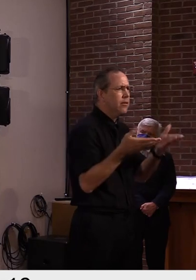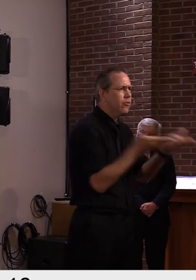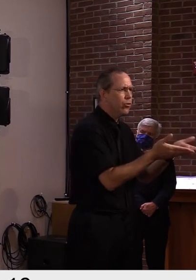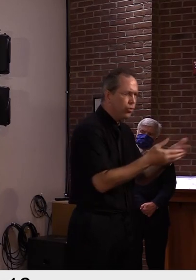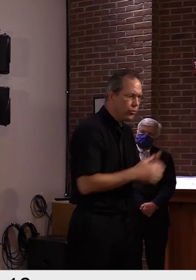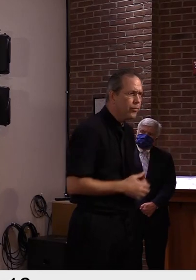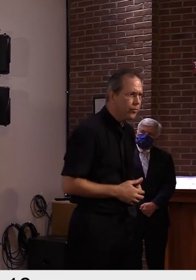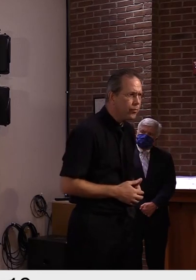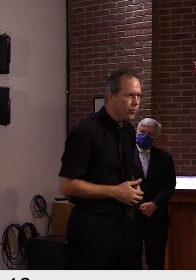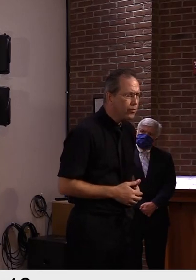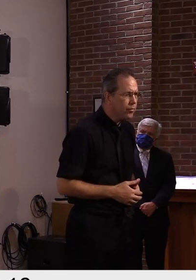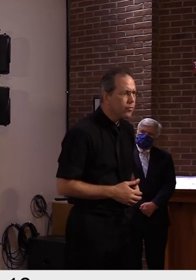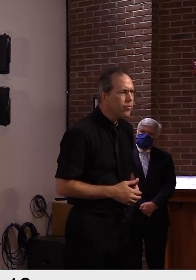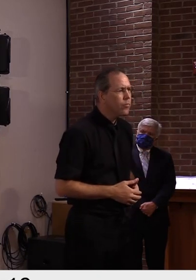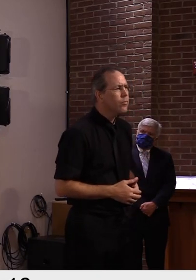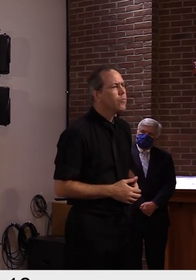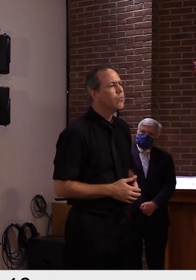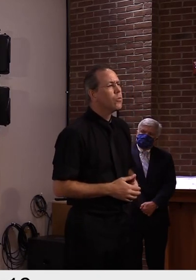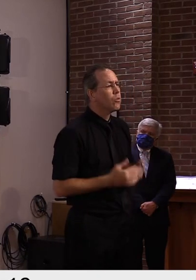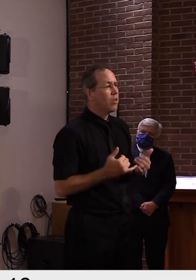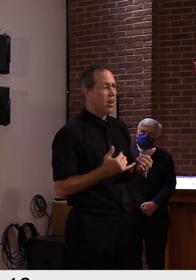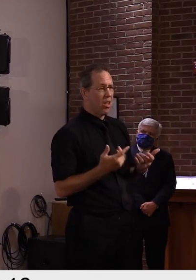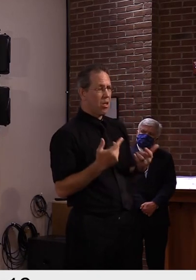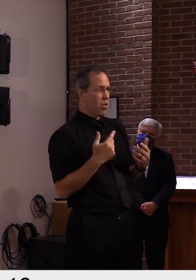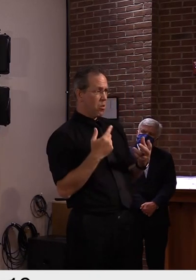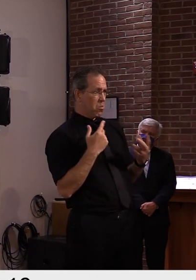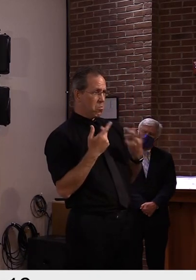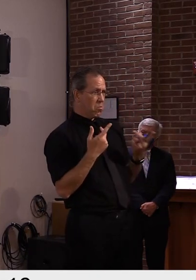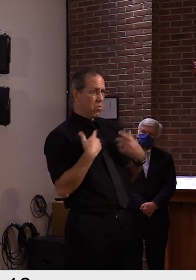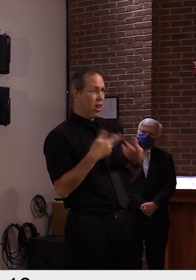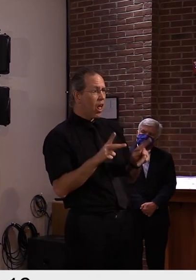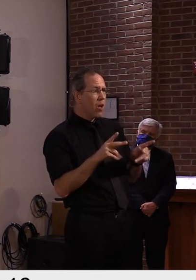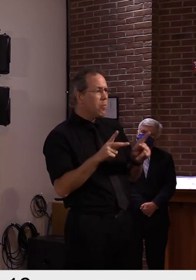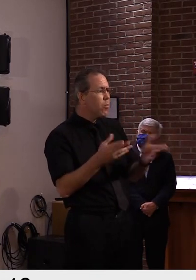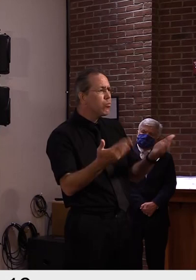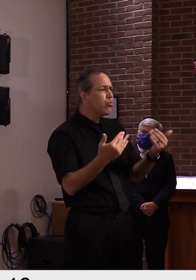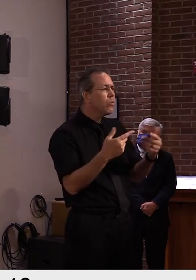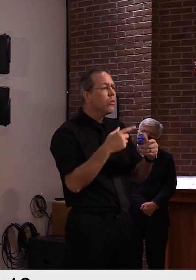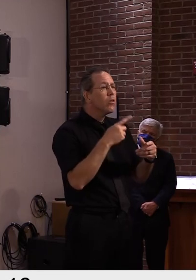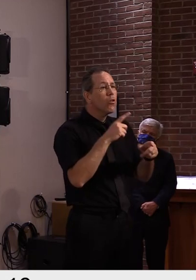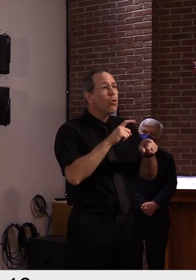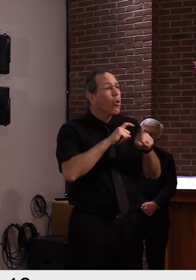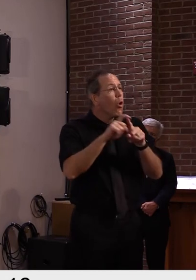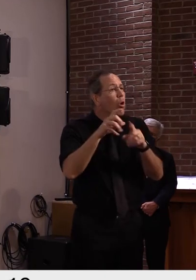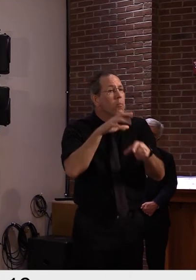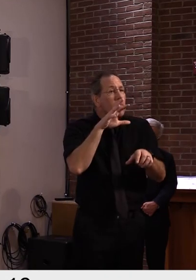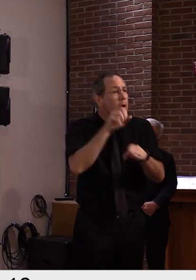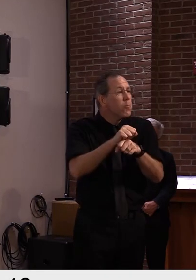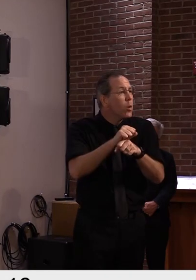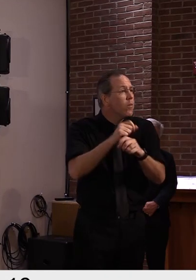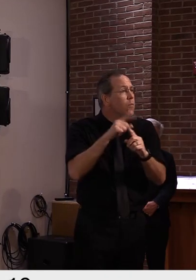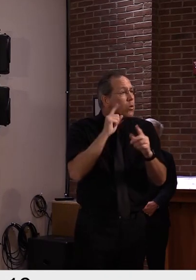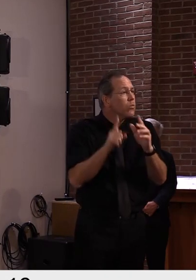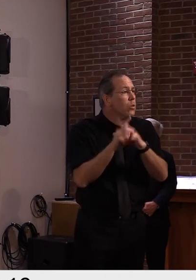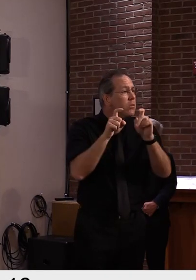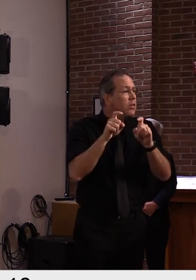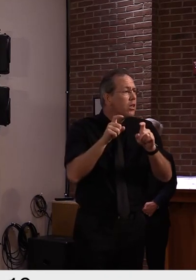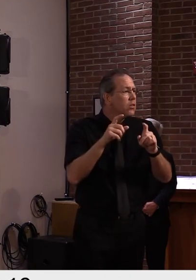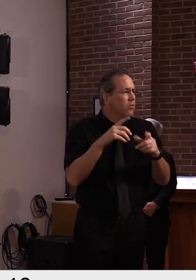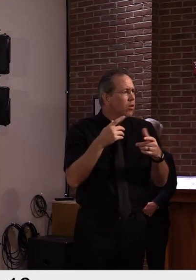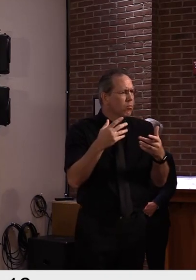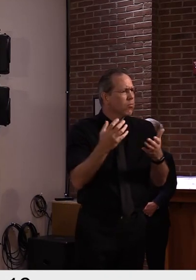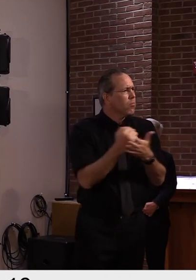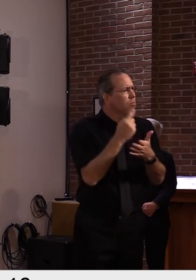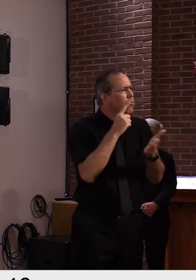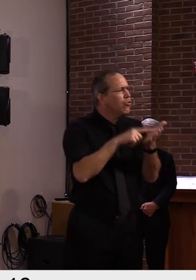we're allowing citizens of the state to access a pop-up site, depending on where they live, uh, for more routine needs versus